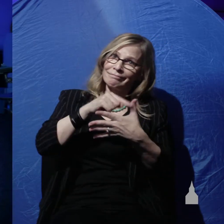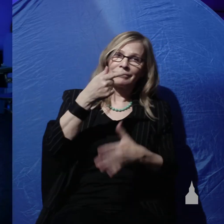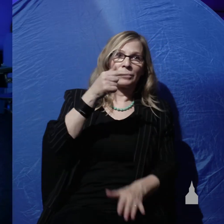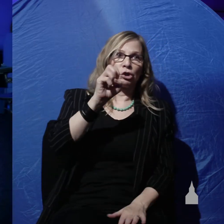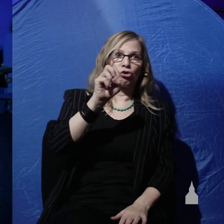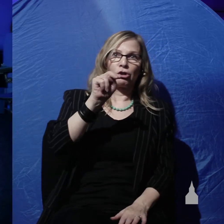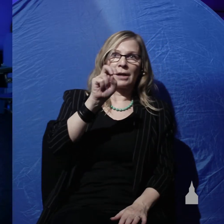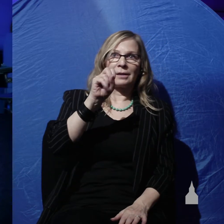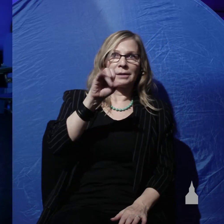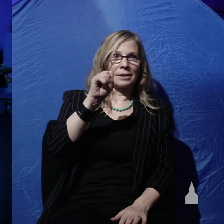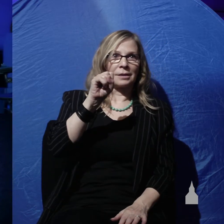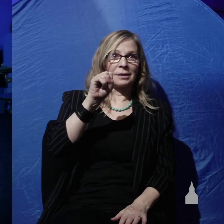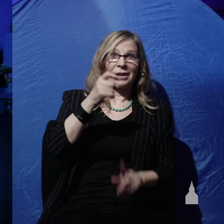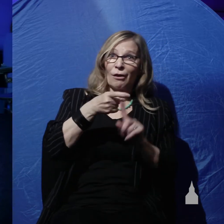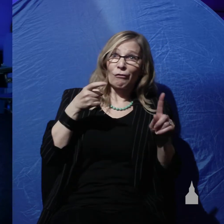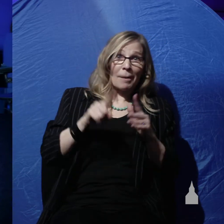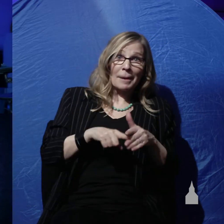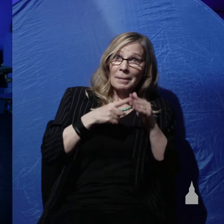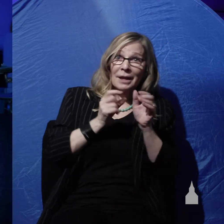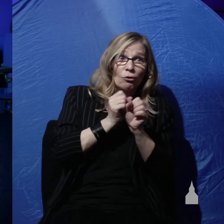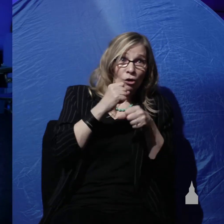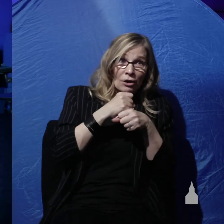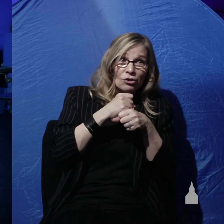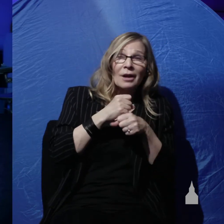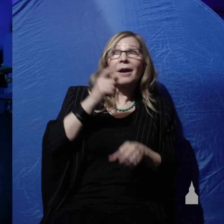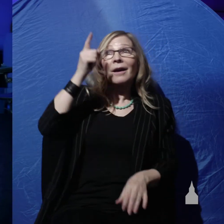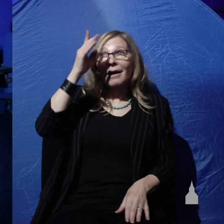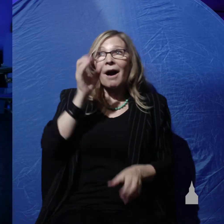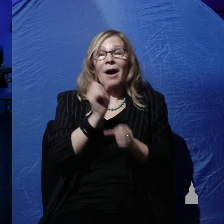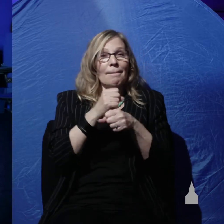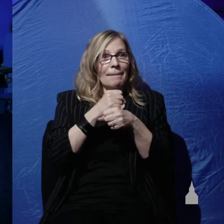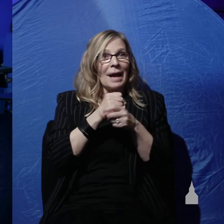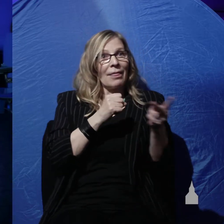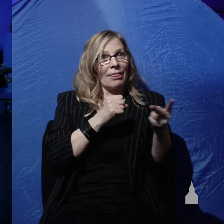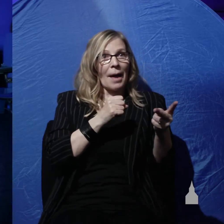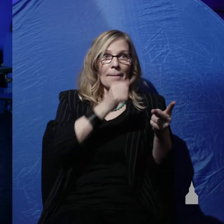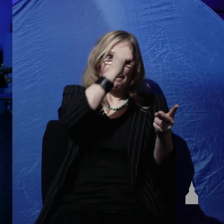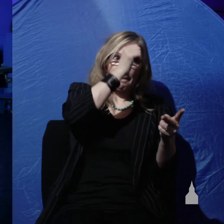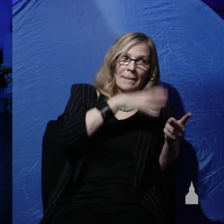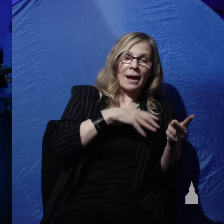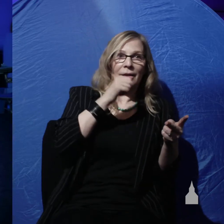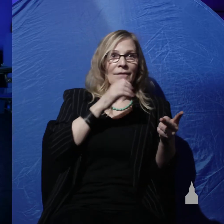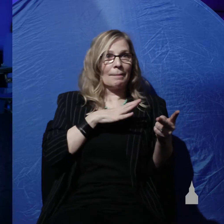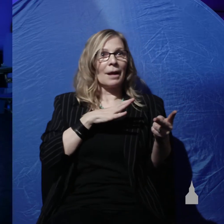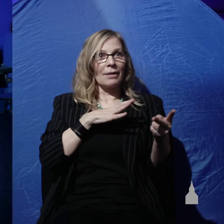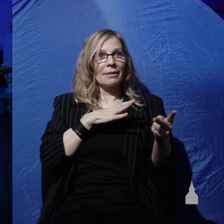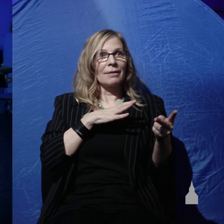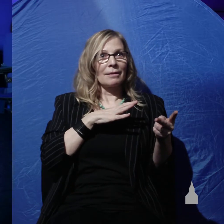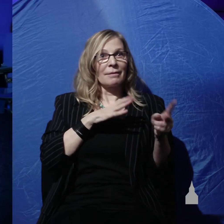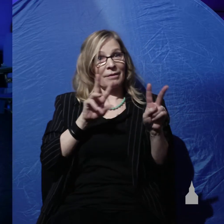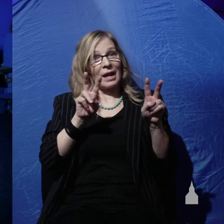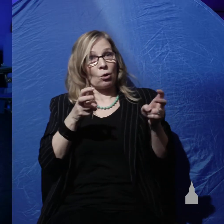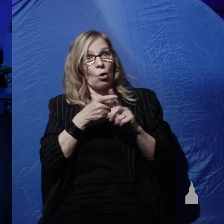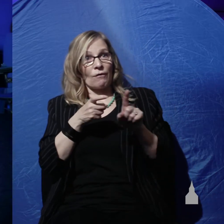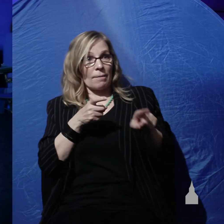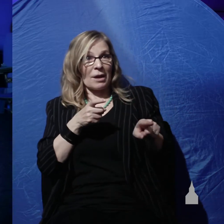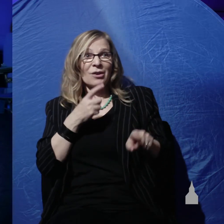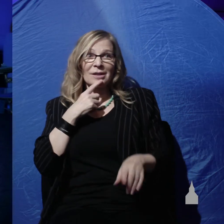but from the beginning of creation, God made them male and female. And then he quoted from Genesis 2, says that God created marriage.